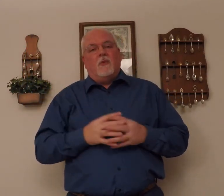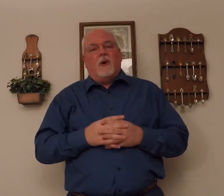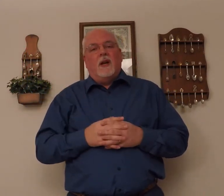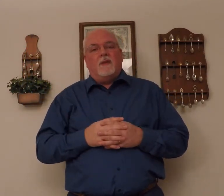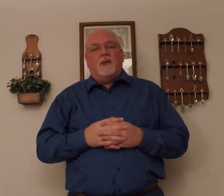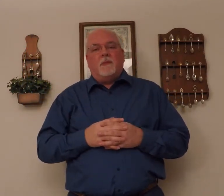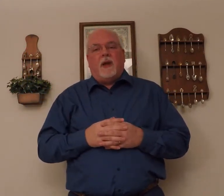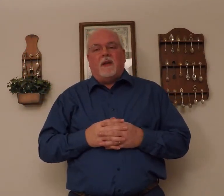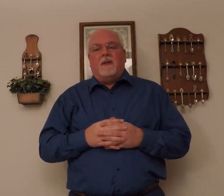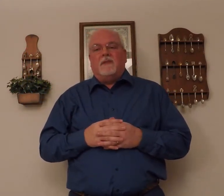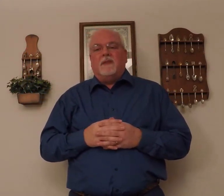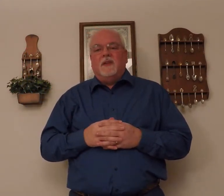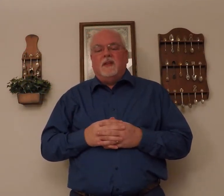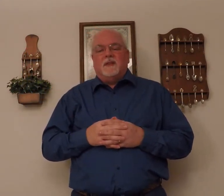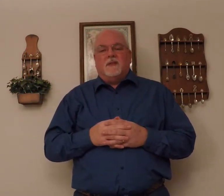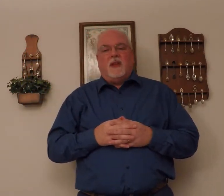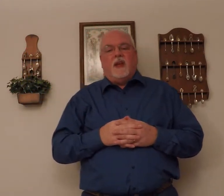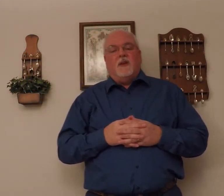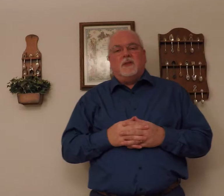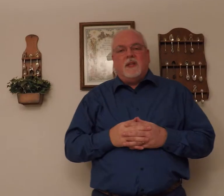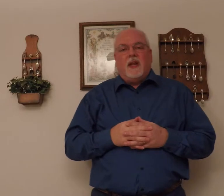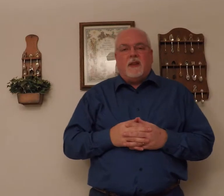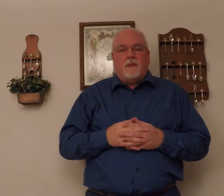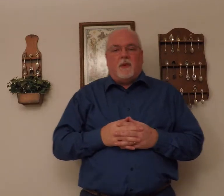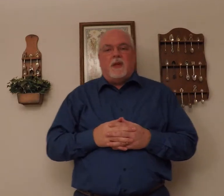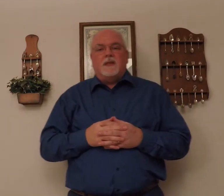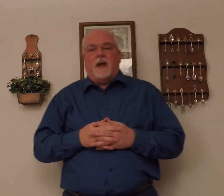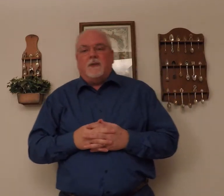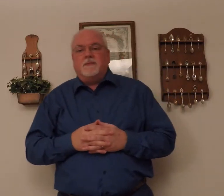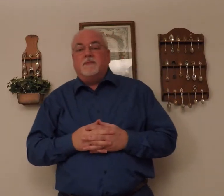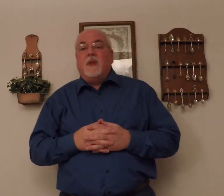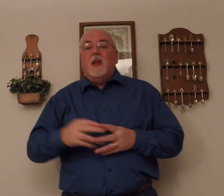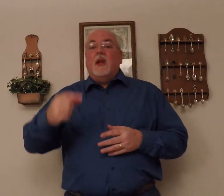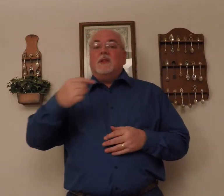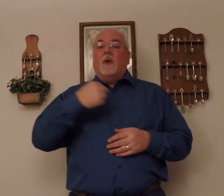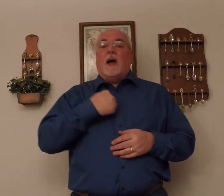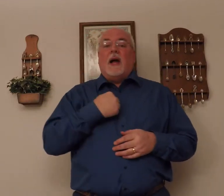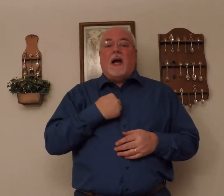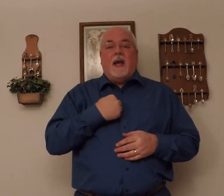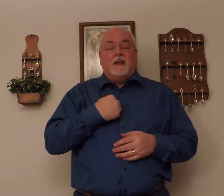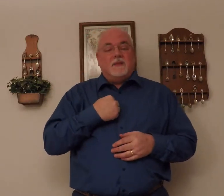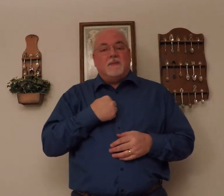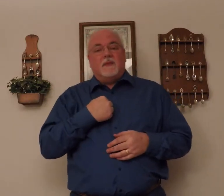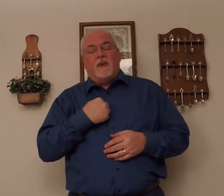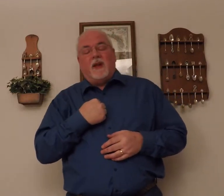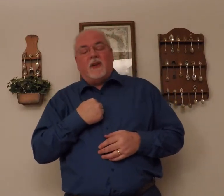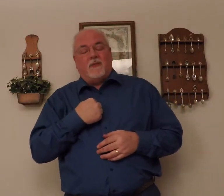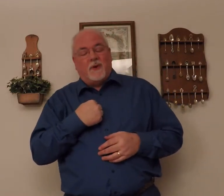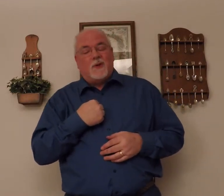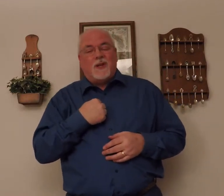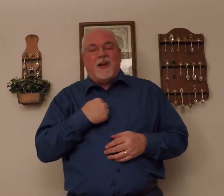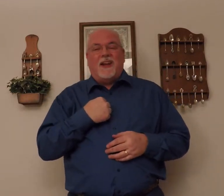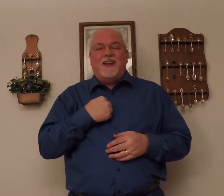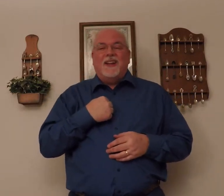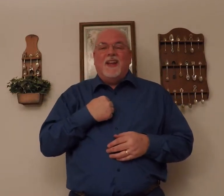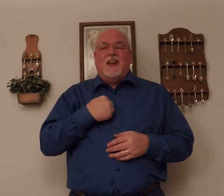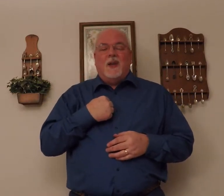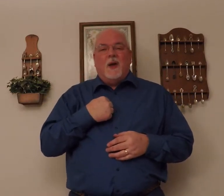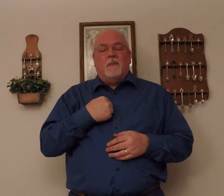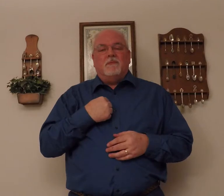more introspective. Okay. You'll see how that plays out. So I. We've got our first sign. Come.